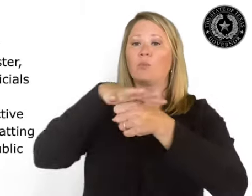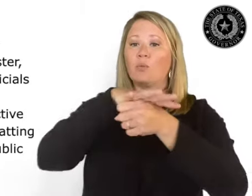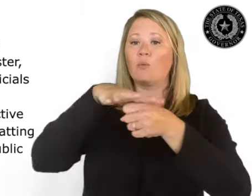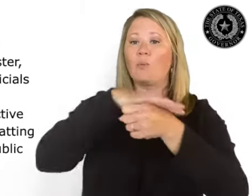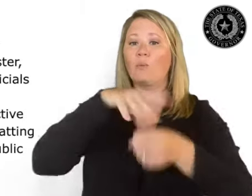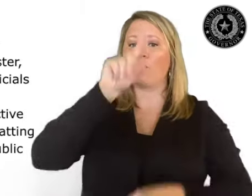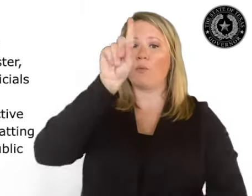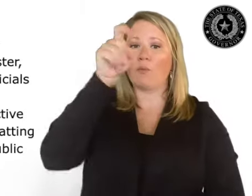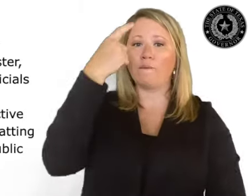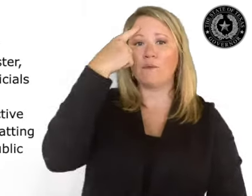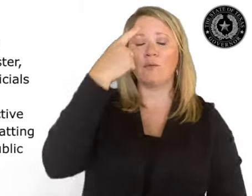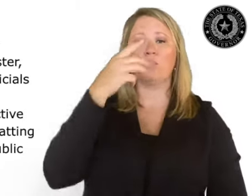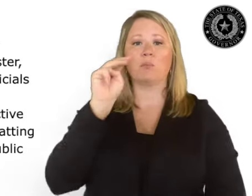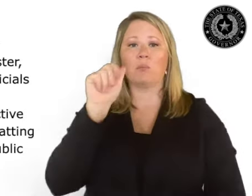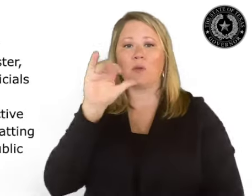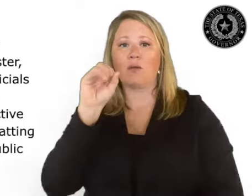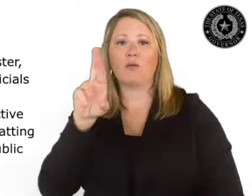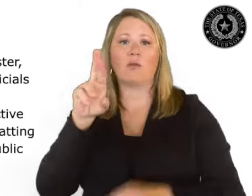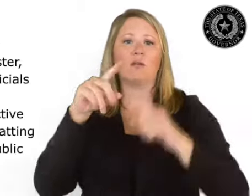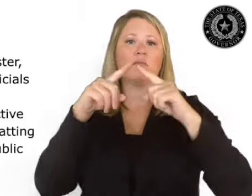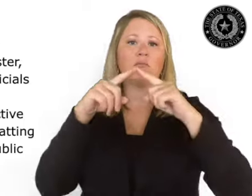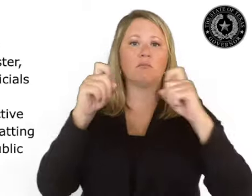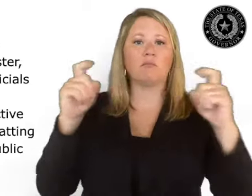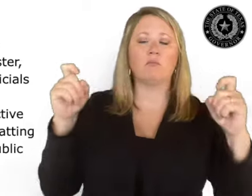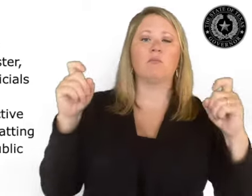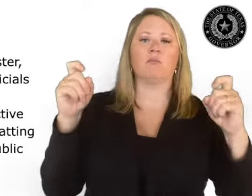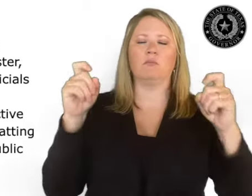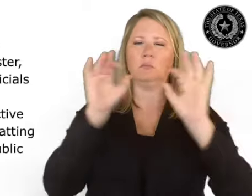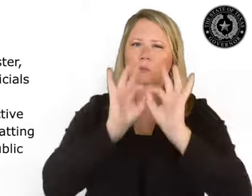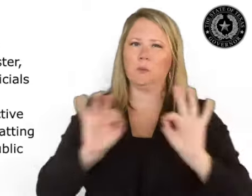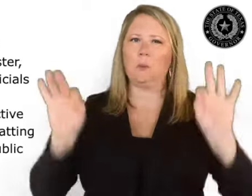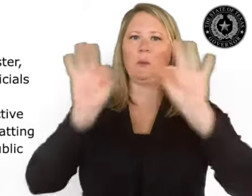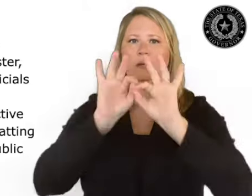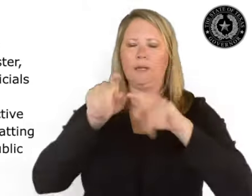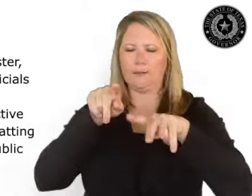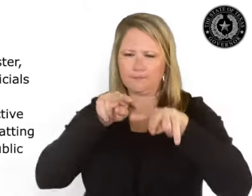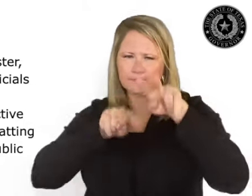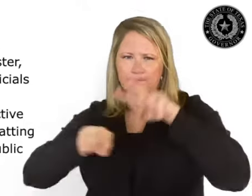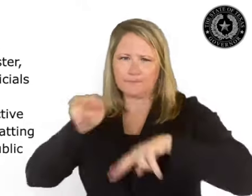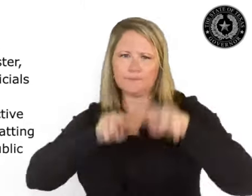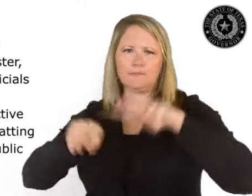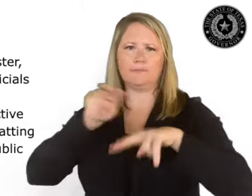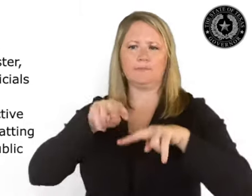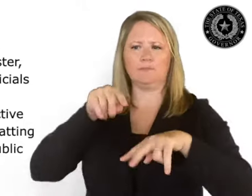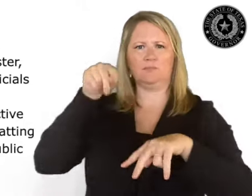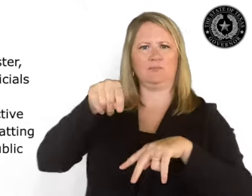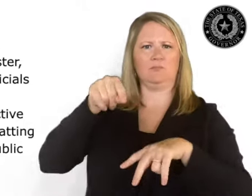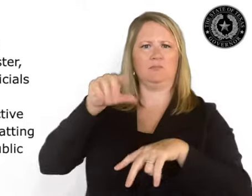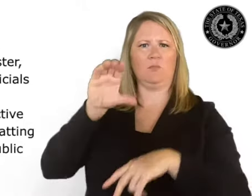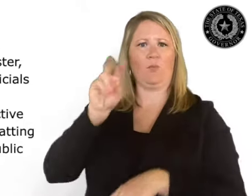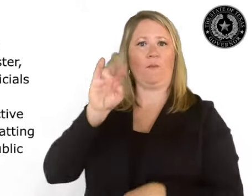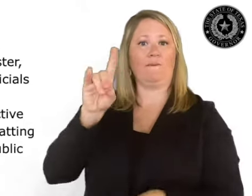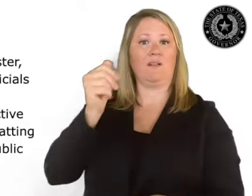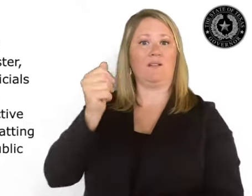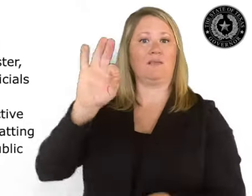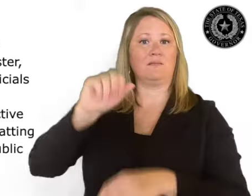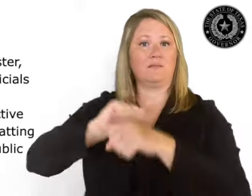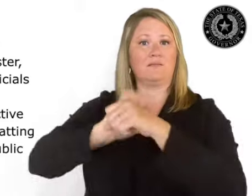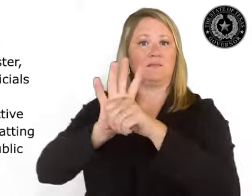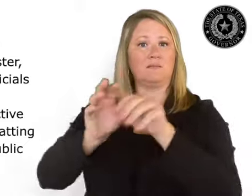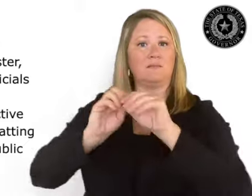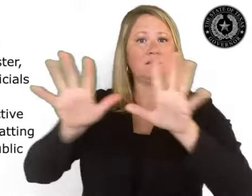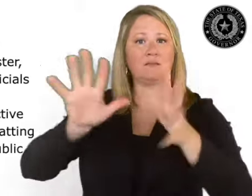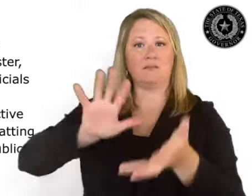whereas, in coping with a COVID-19 disaster, government officials should look for the least restrictive means